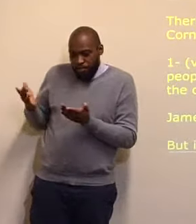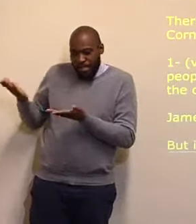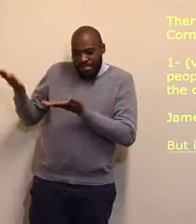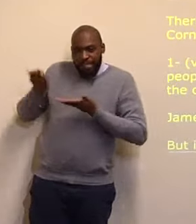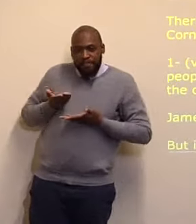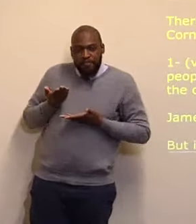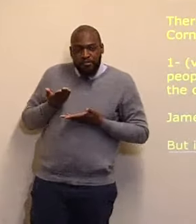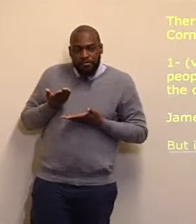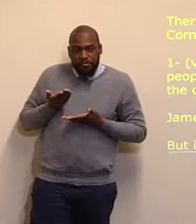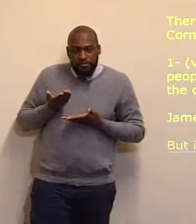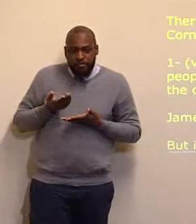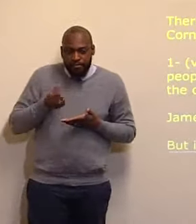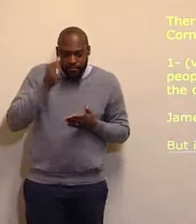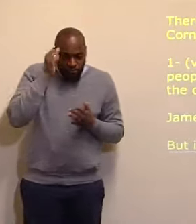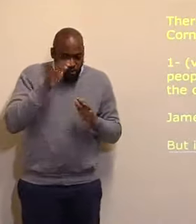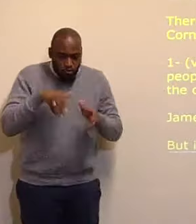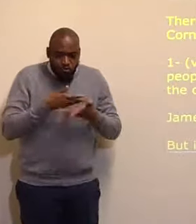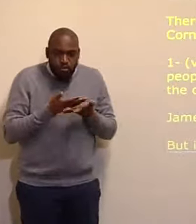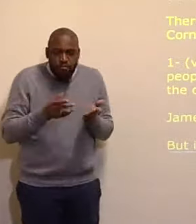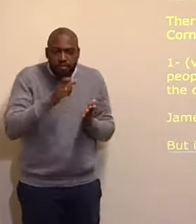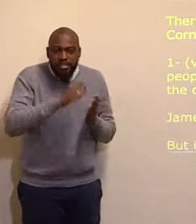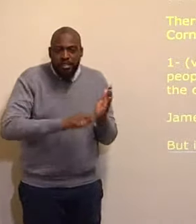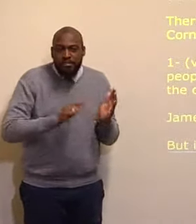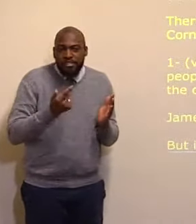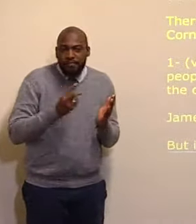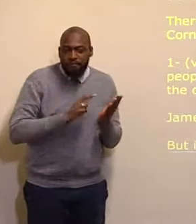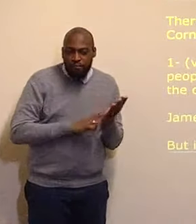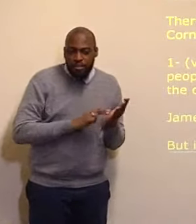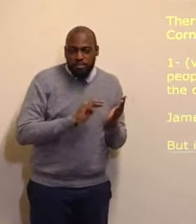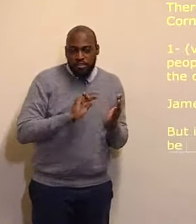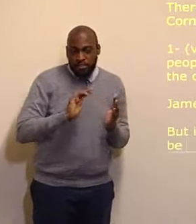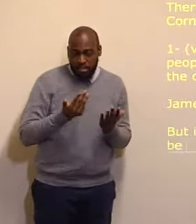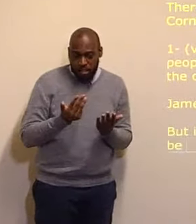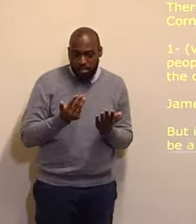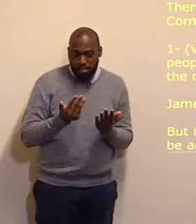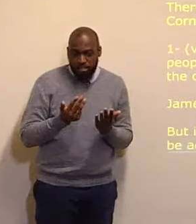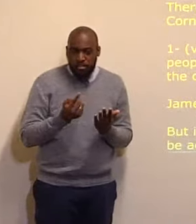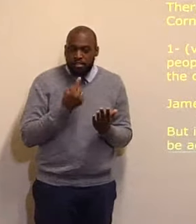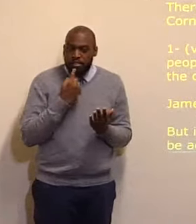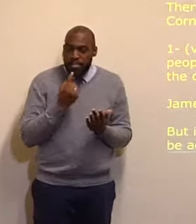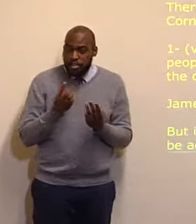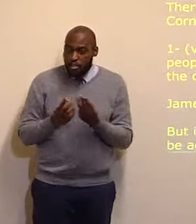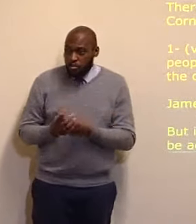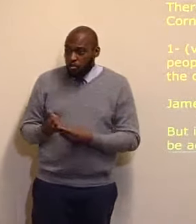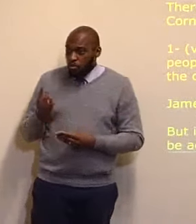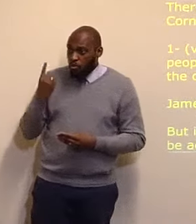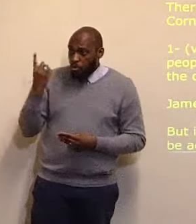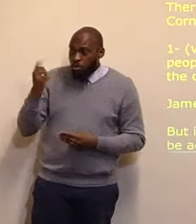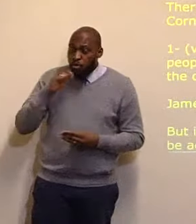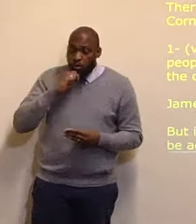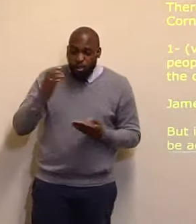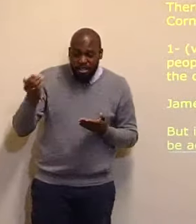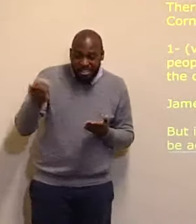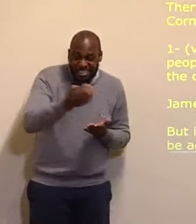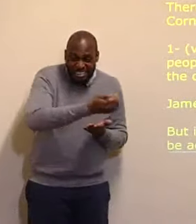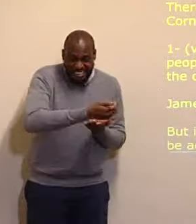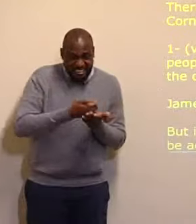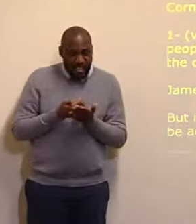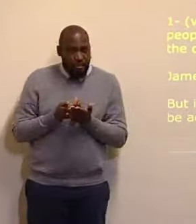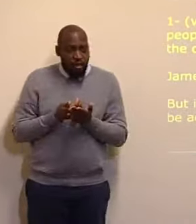Revelation chapter 7, verse 9, where it says, that God is going, to save a number, that no man